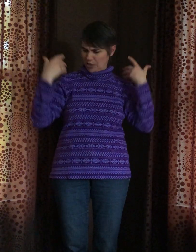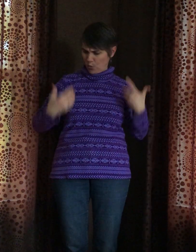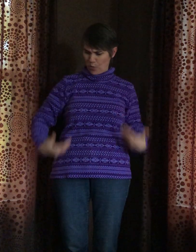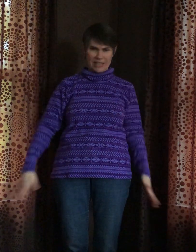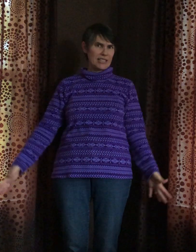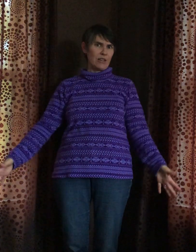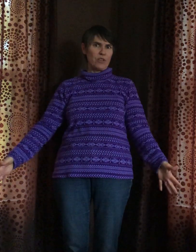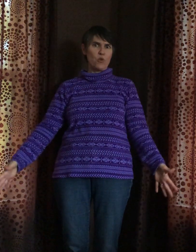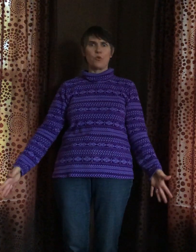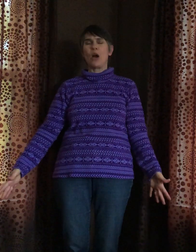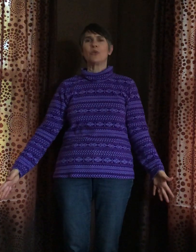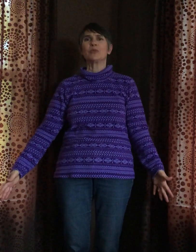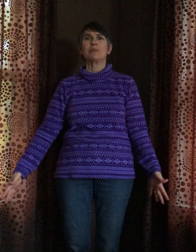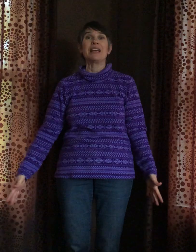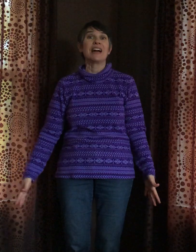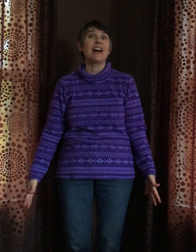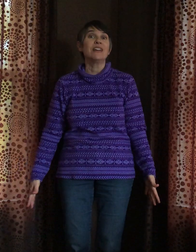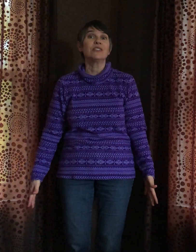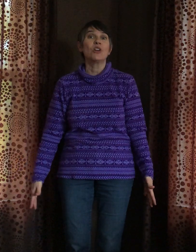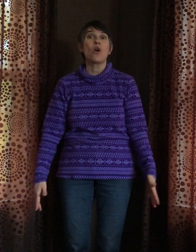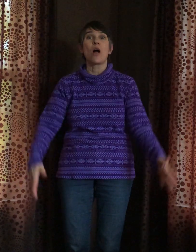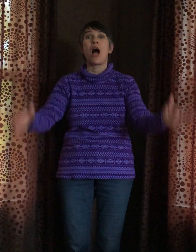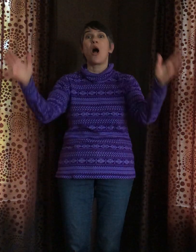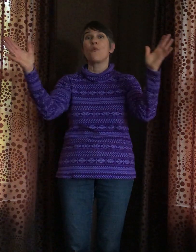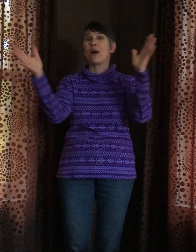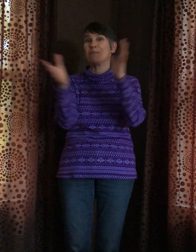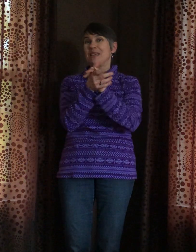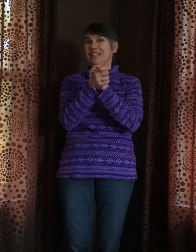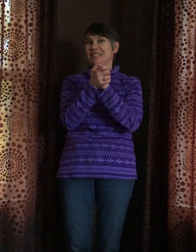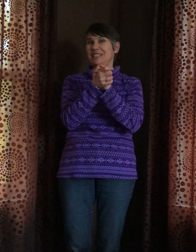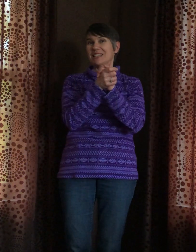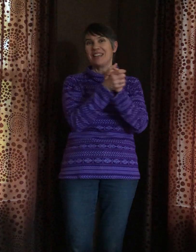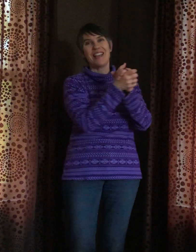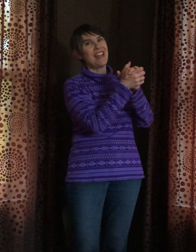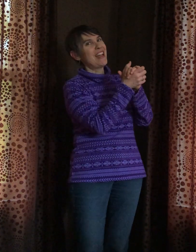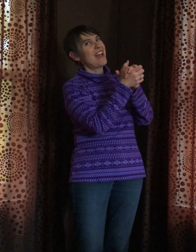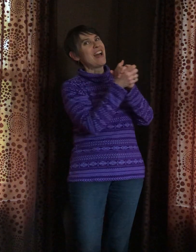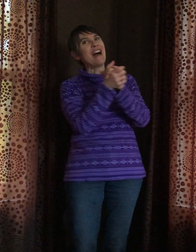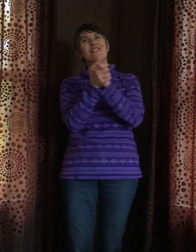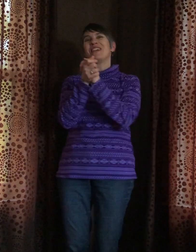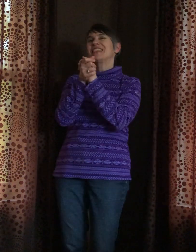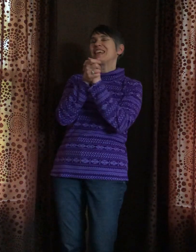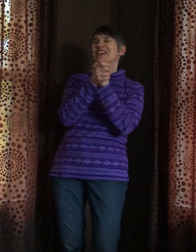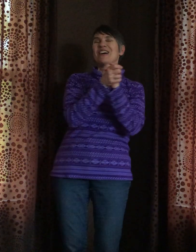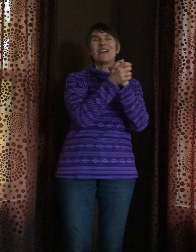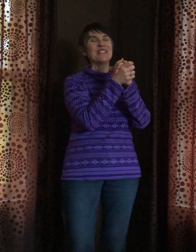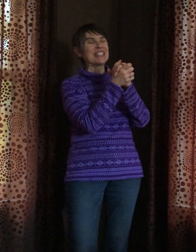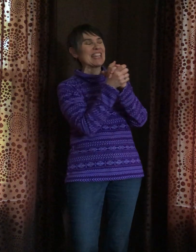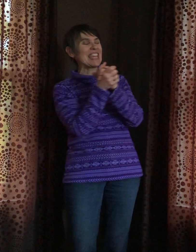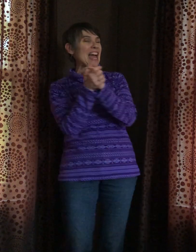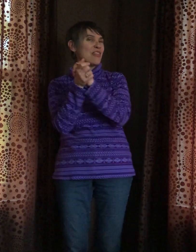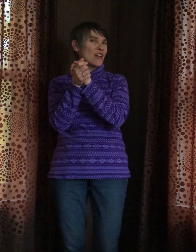the rest of you grows because you're all one piece. Everything grows together